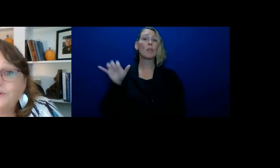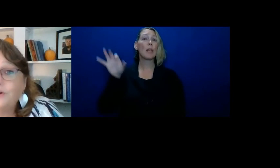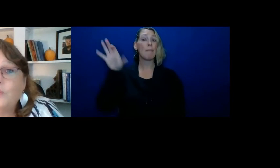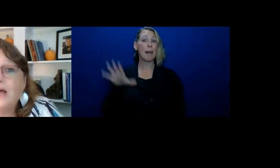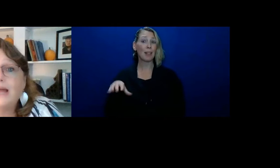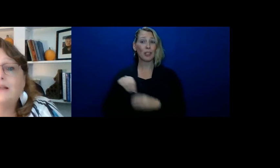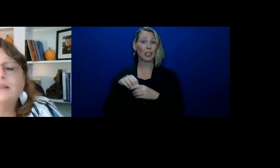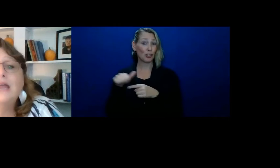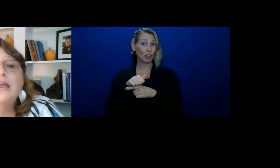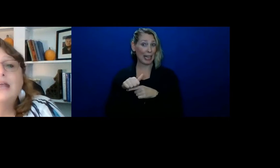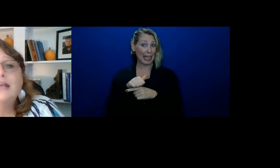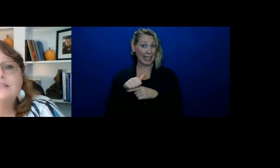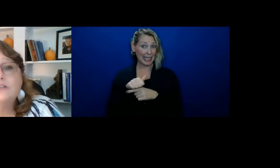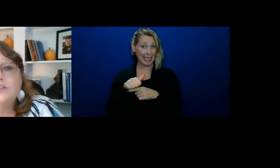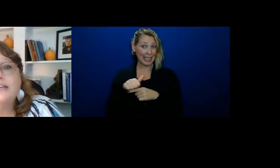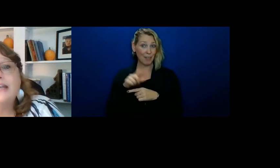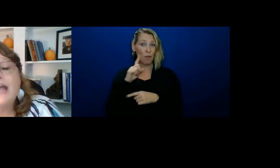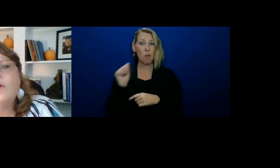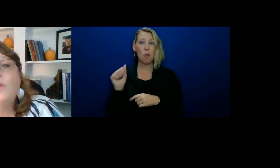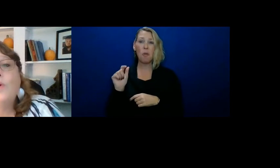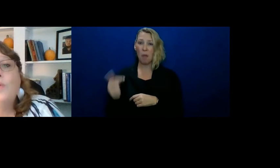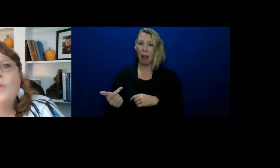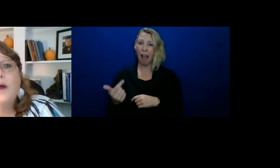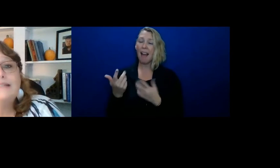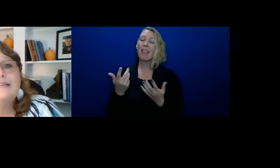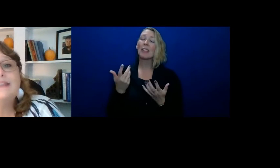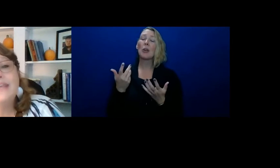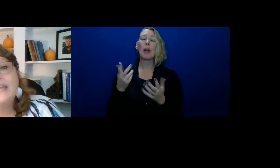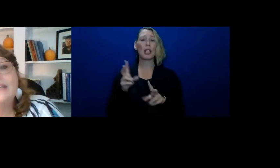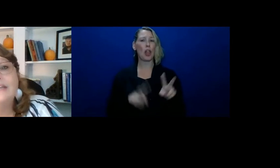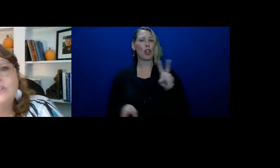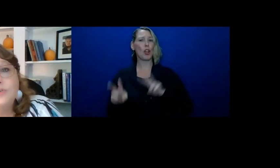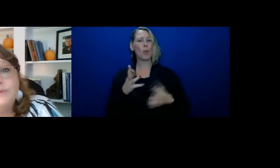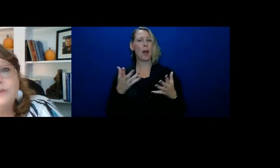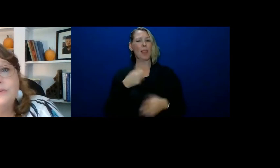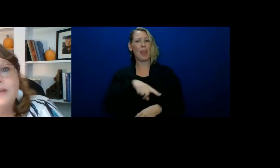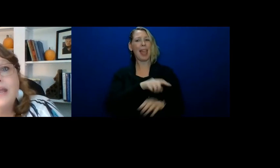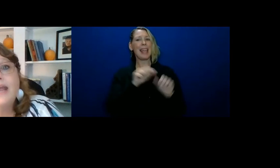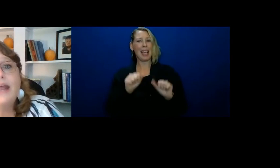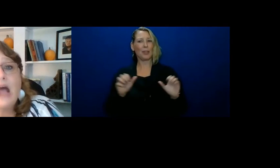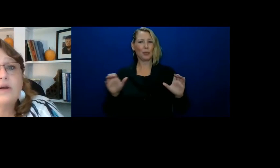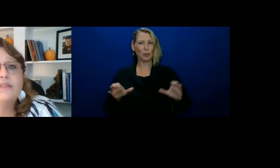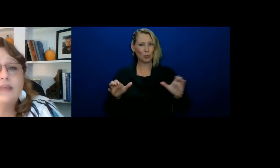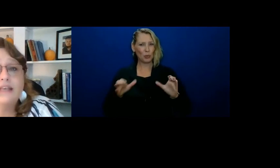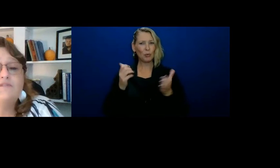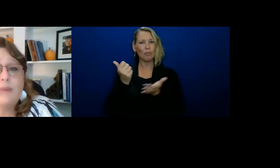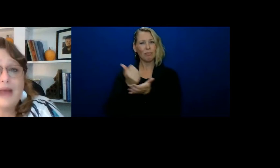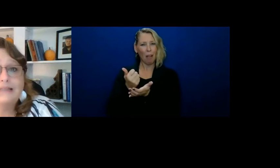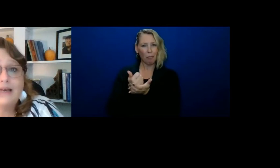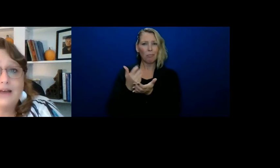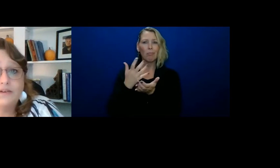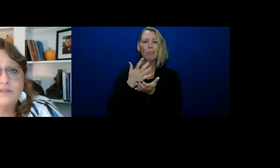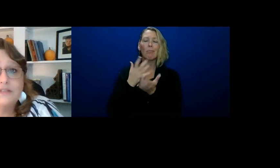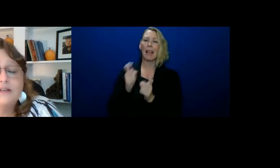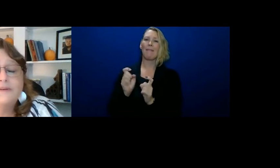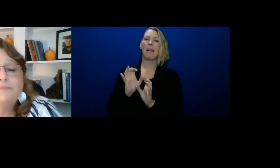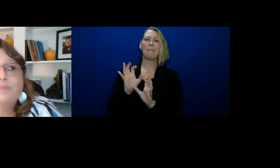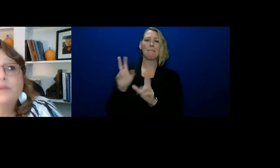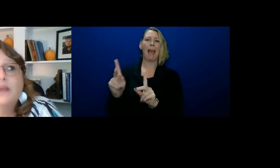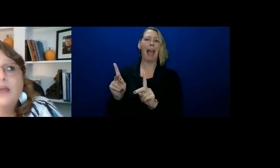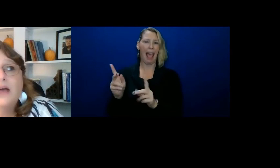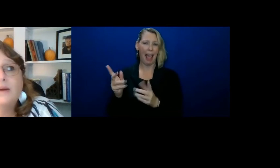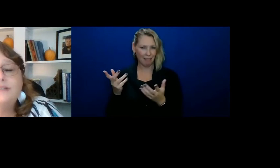training for a while. It's looking at what is it they can contribute and how can they give back to others.